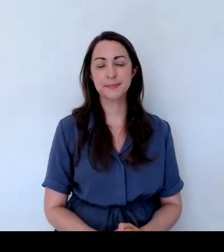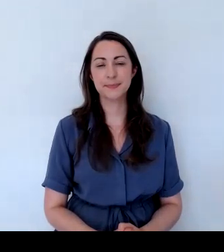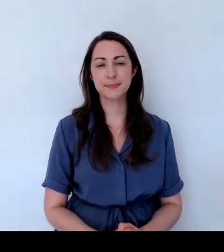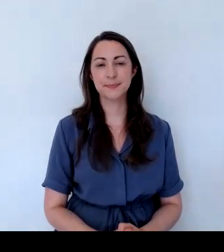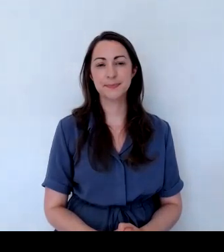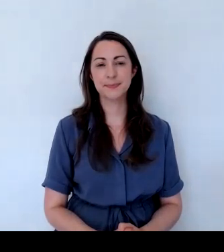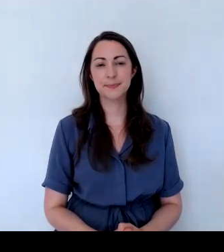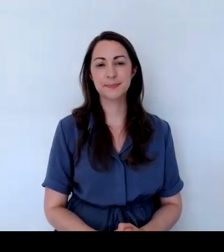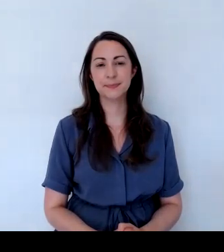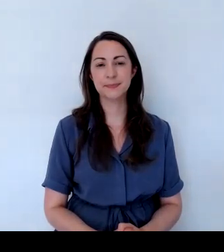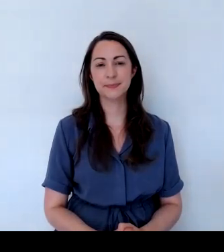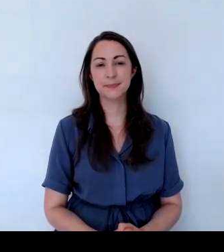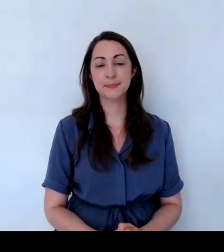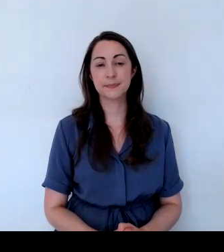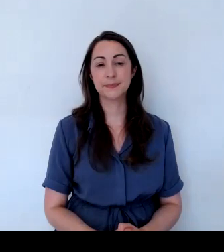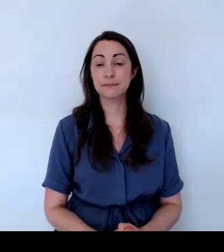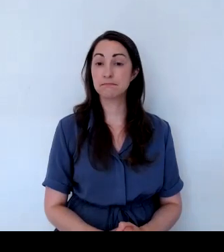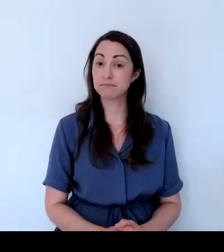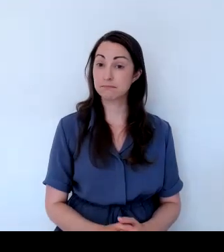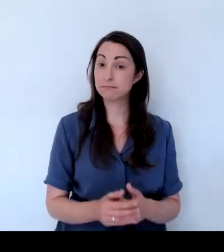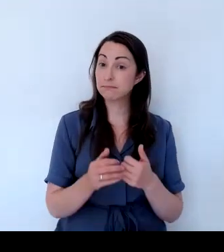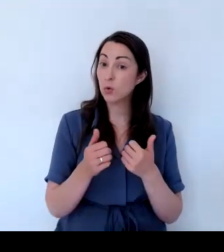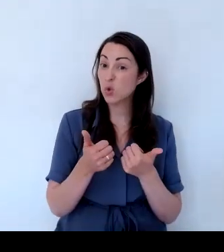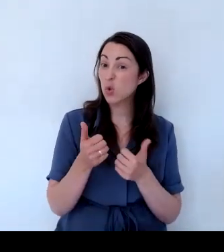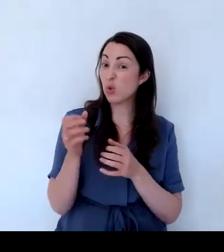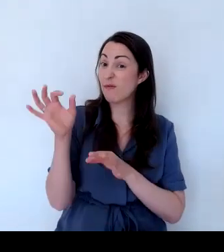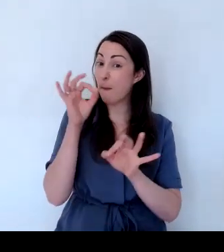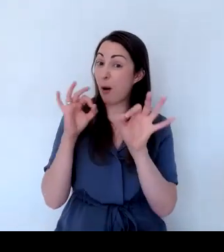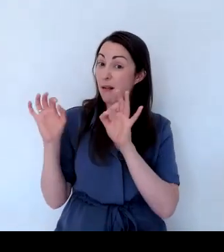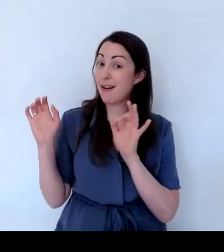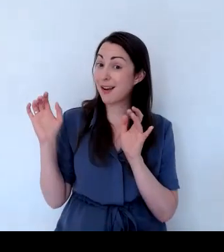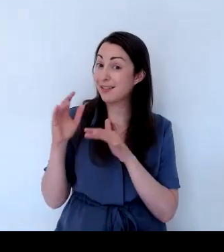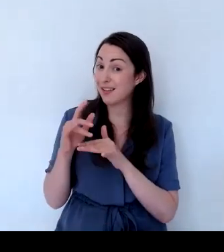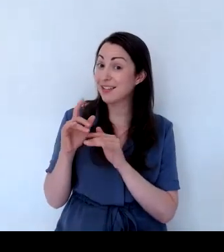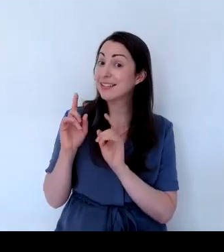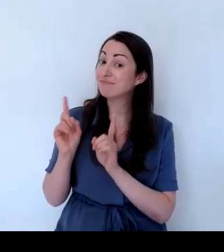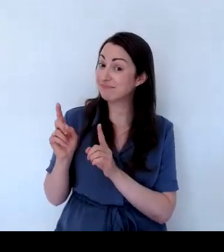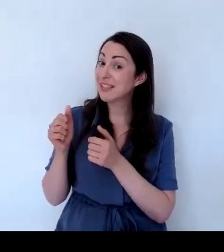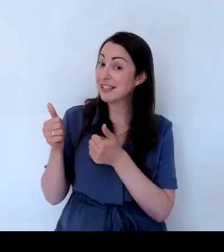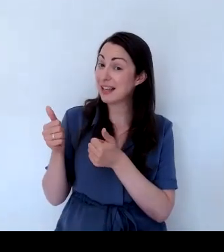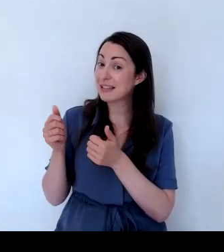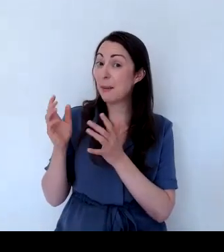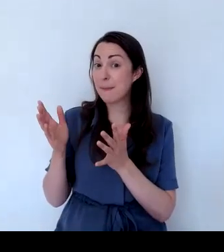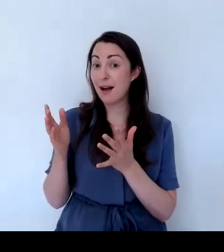And as well as being useful for the pollinators, it'd be useful for barbecues too.